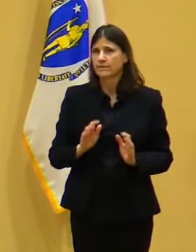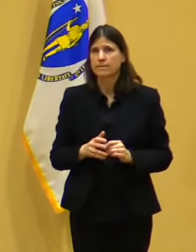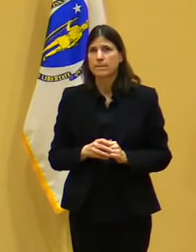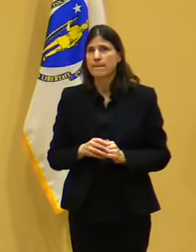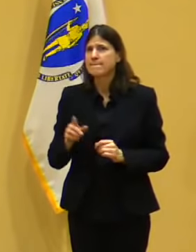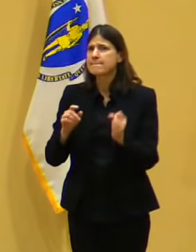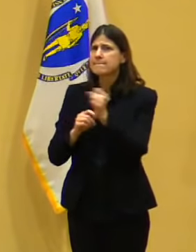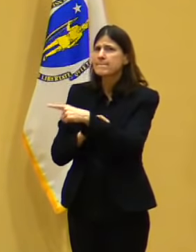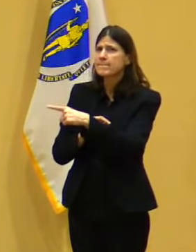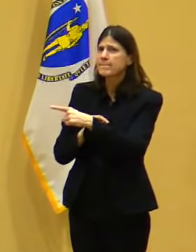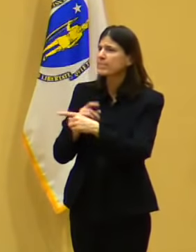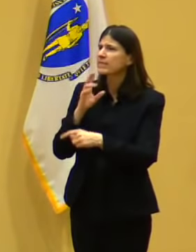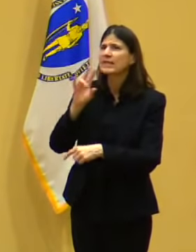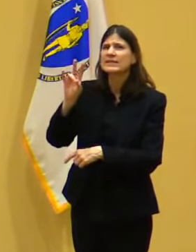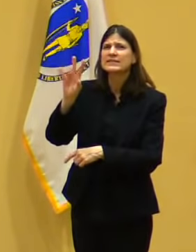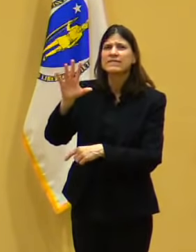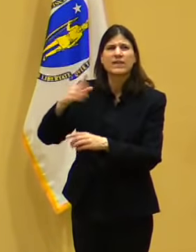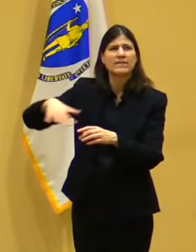Pardon me?